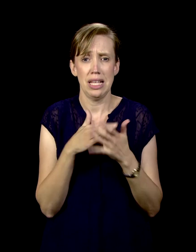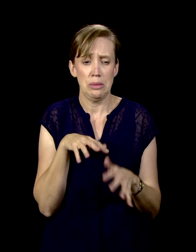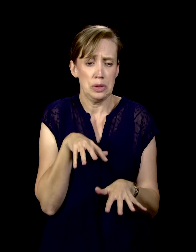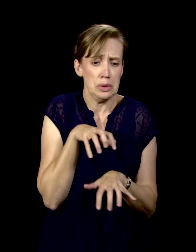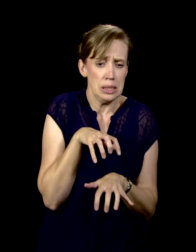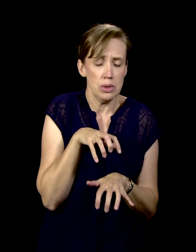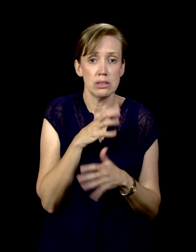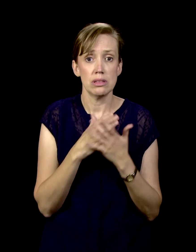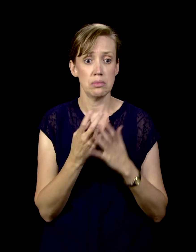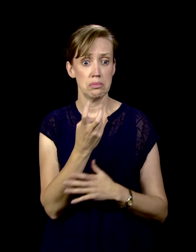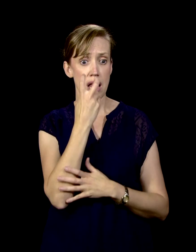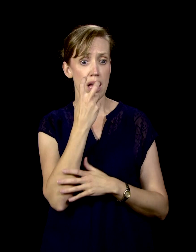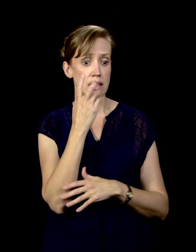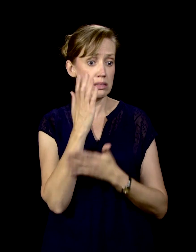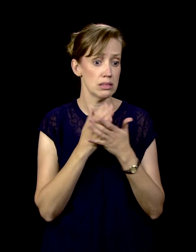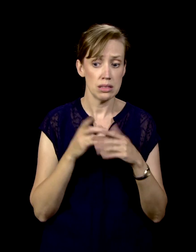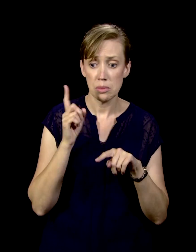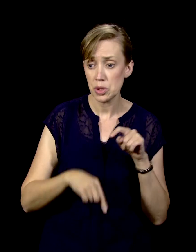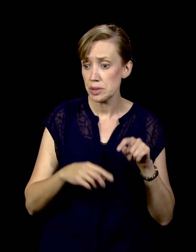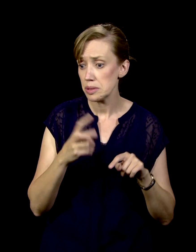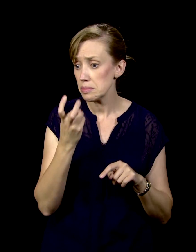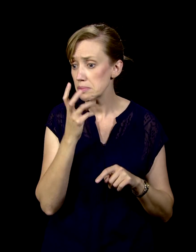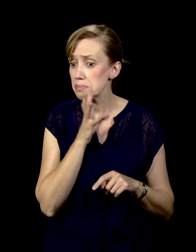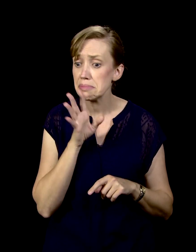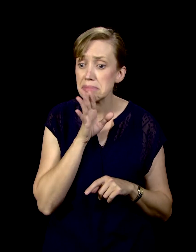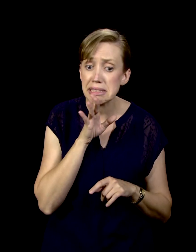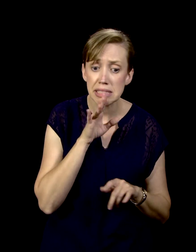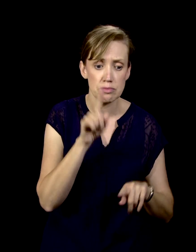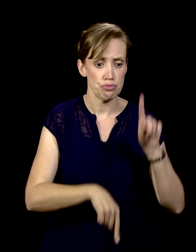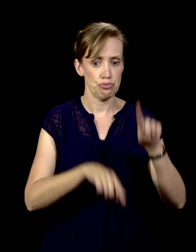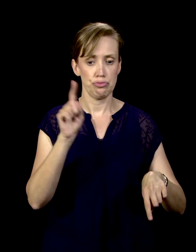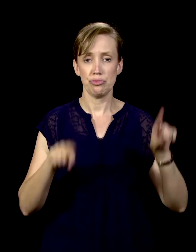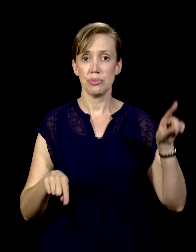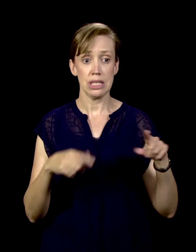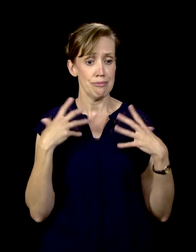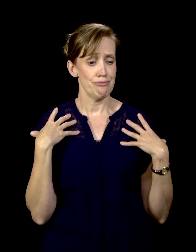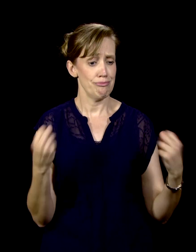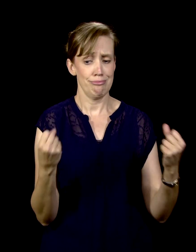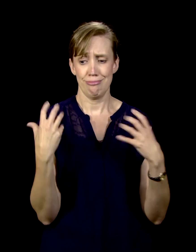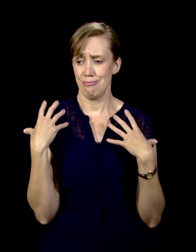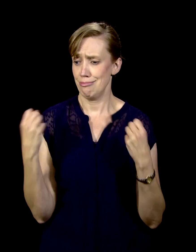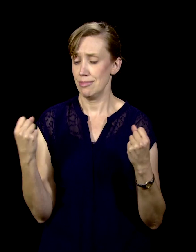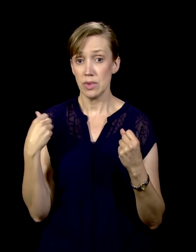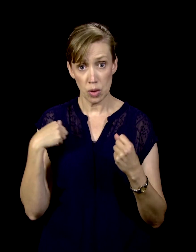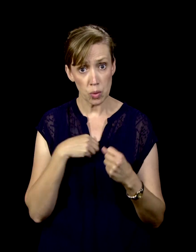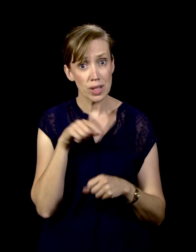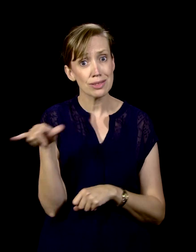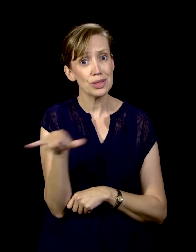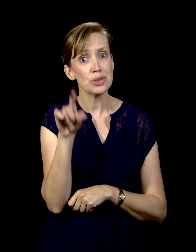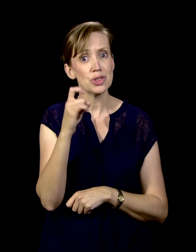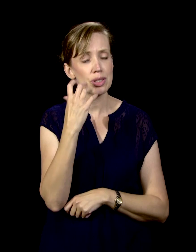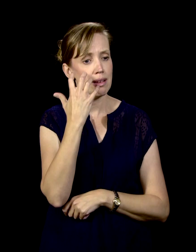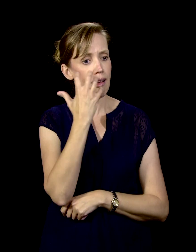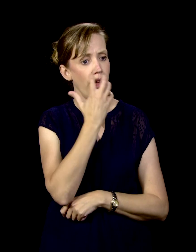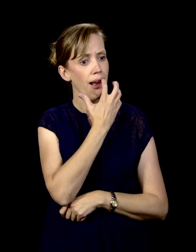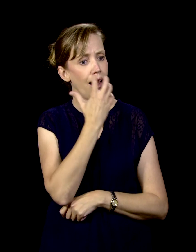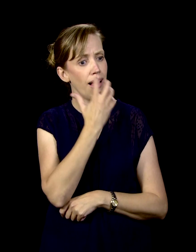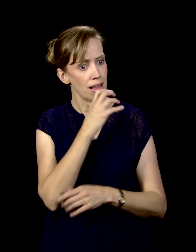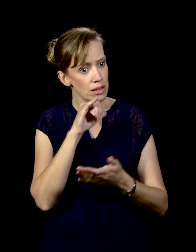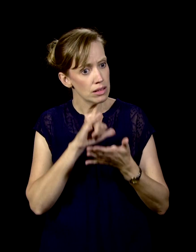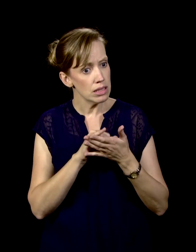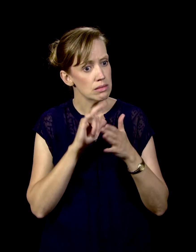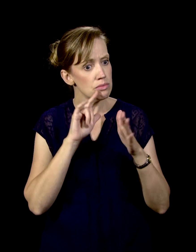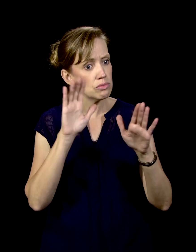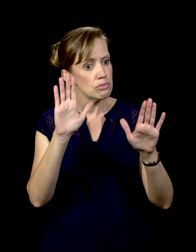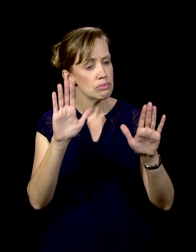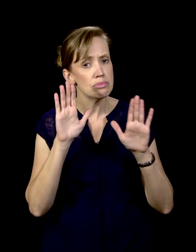blind, some couldn't speak, and Jesus healed everyone. The crowds were amazed, and we should be too. This is the amazing God